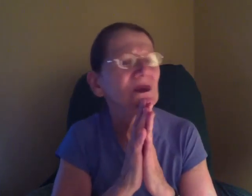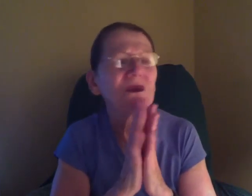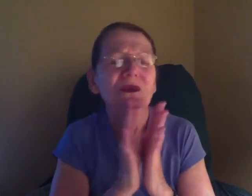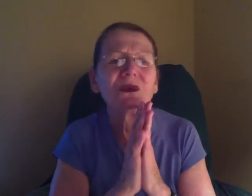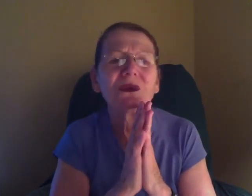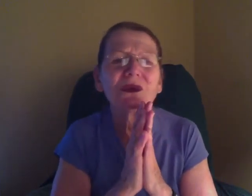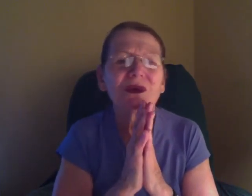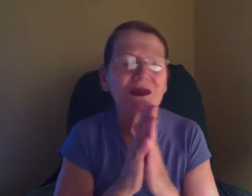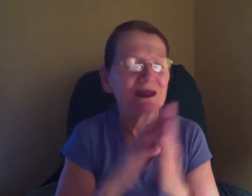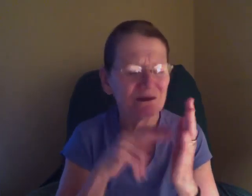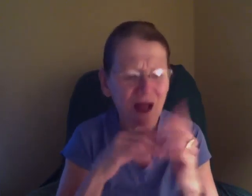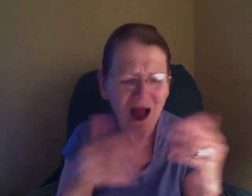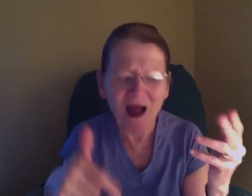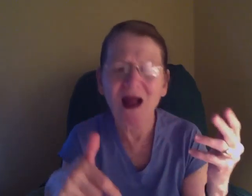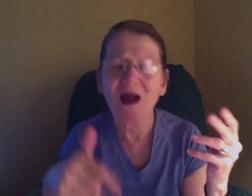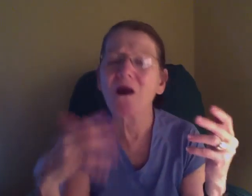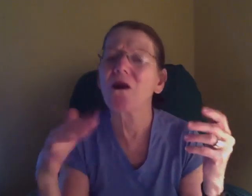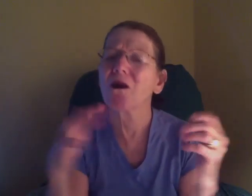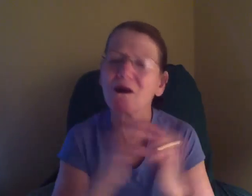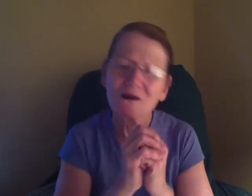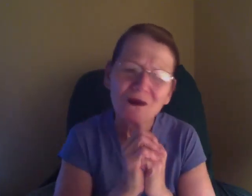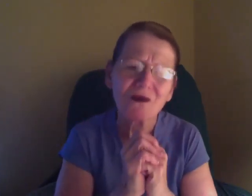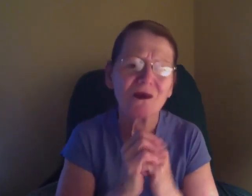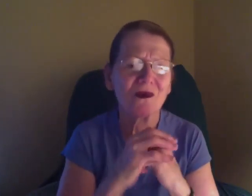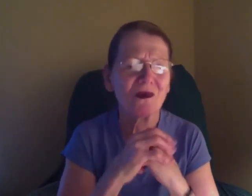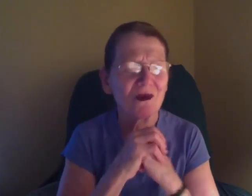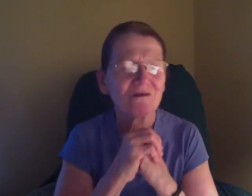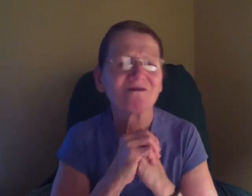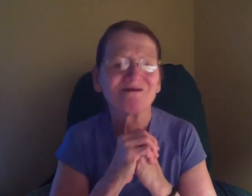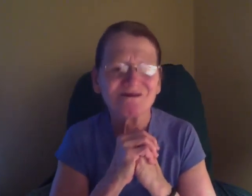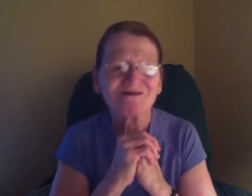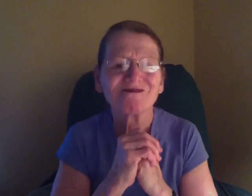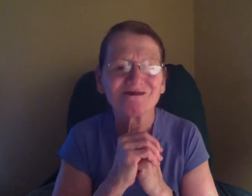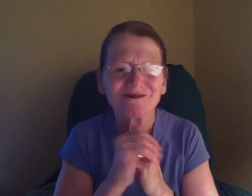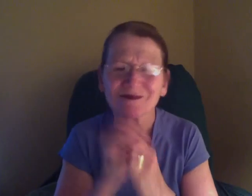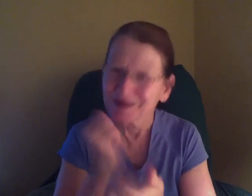Bye. Bye. Bye.